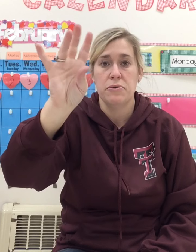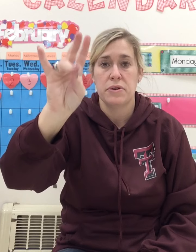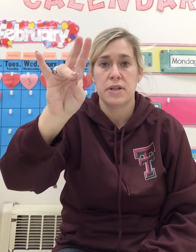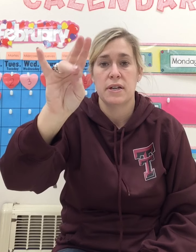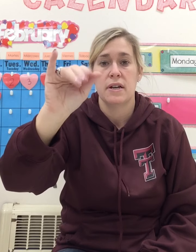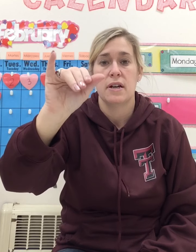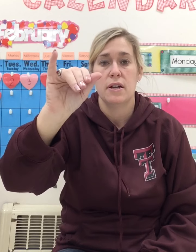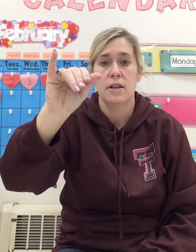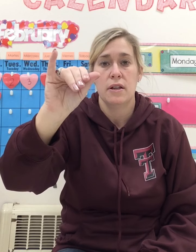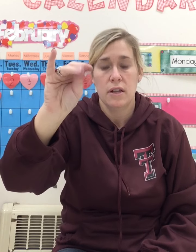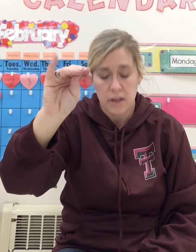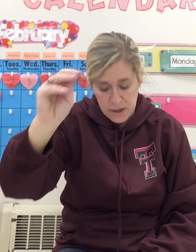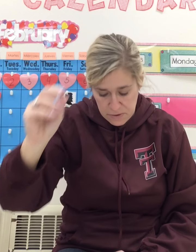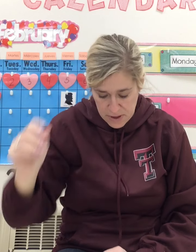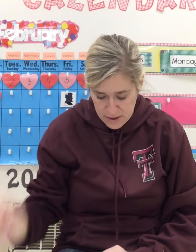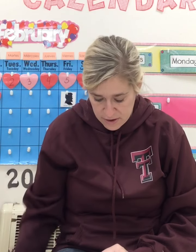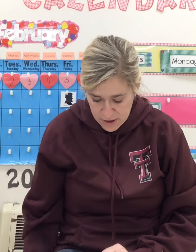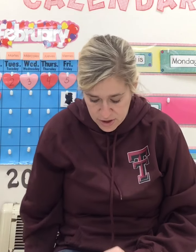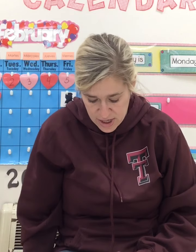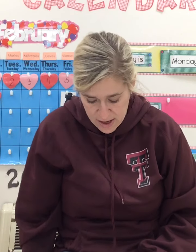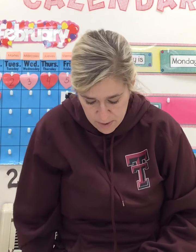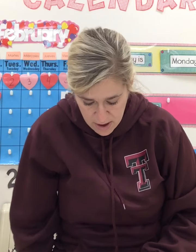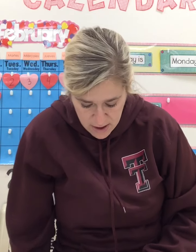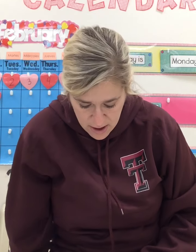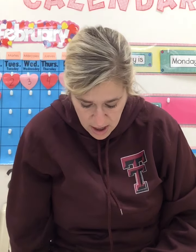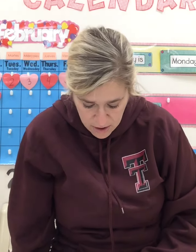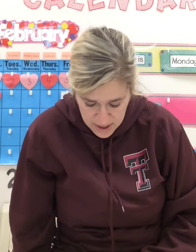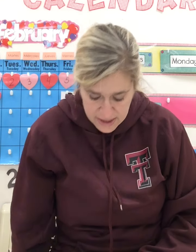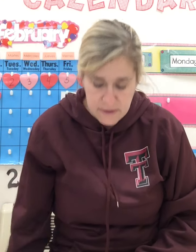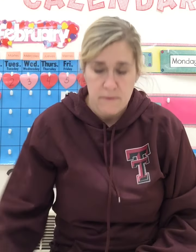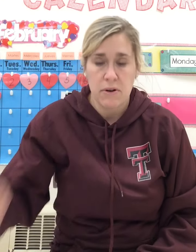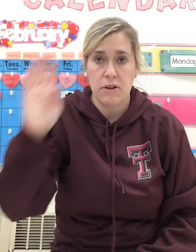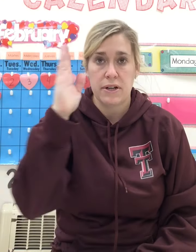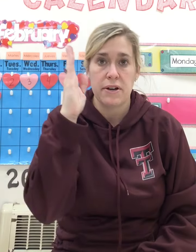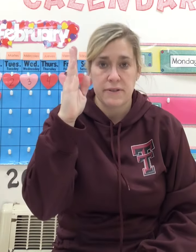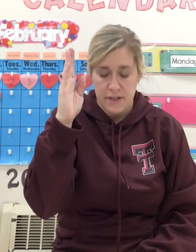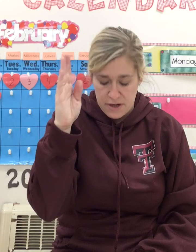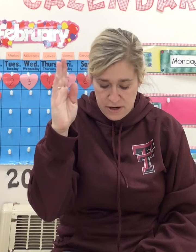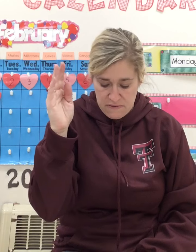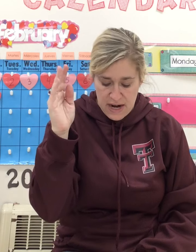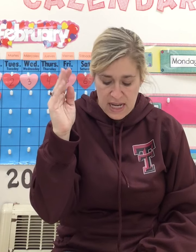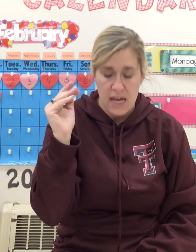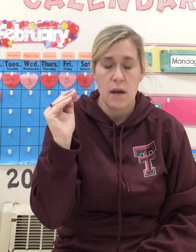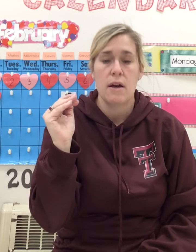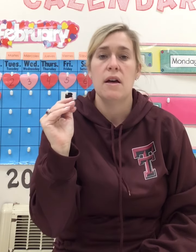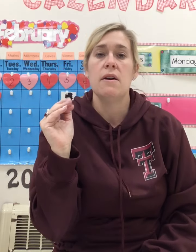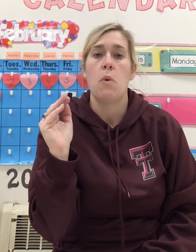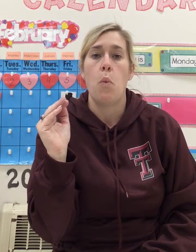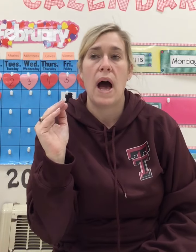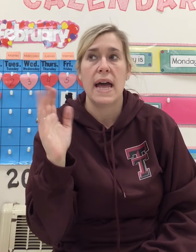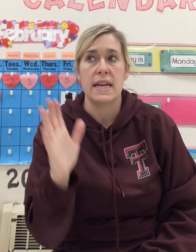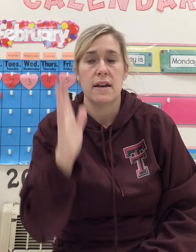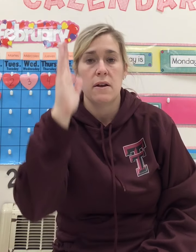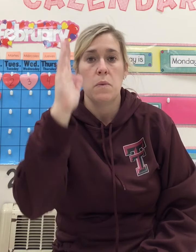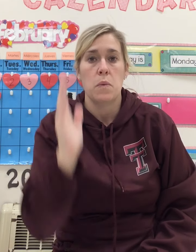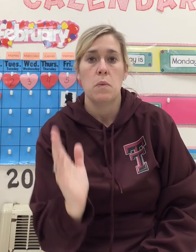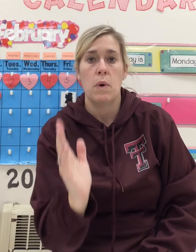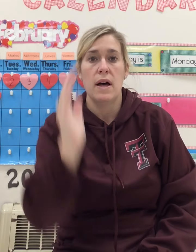-K. L-U-K.-K. Good job. Alright, roller coaster. Ready? Wide. W